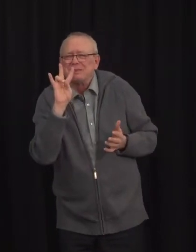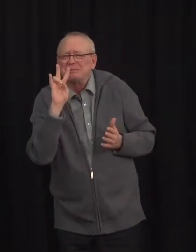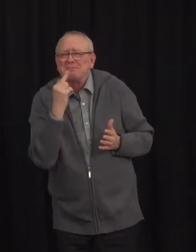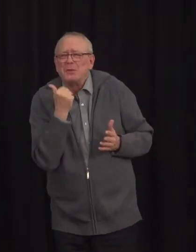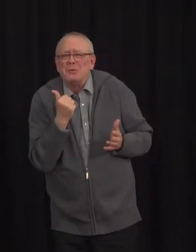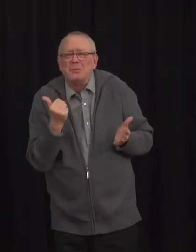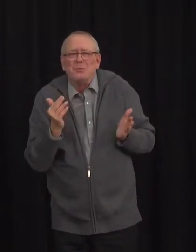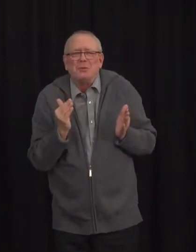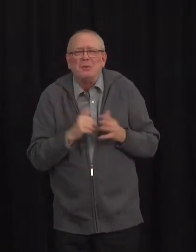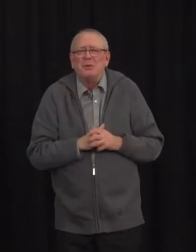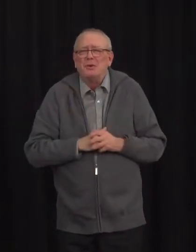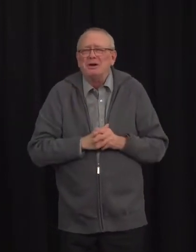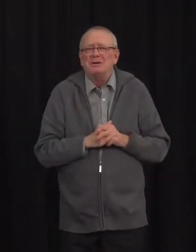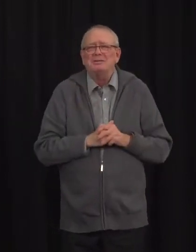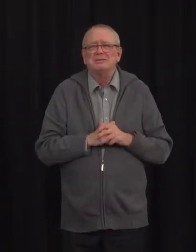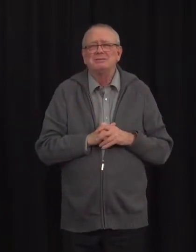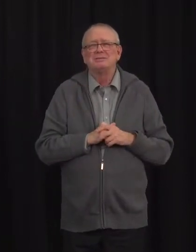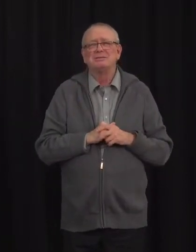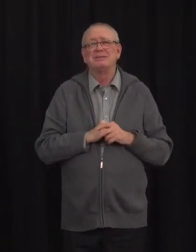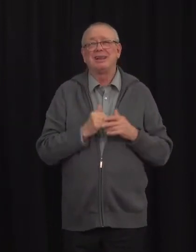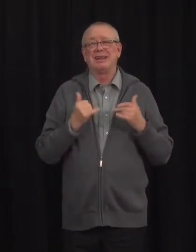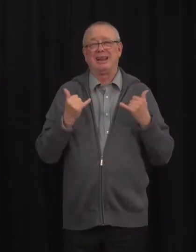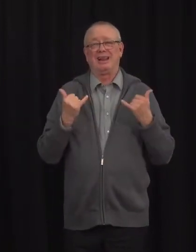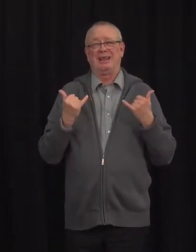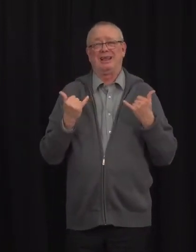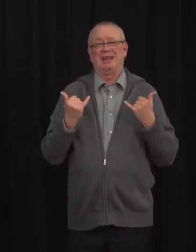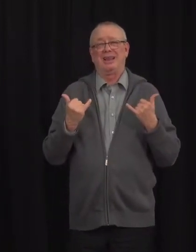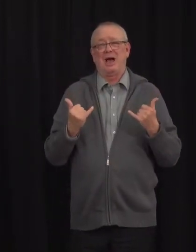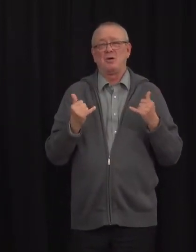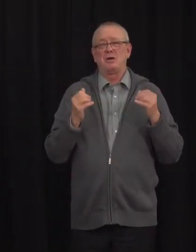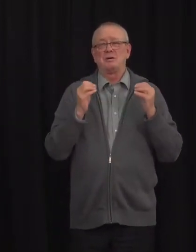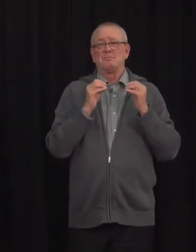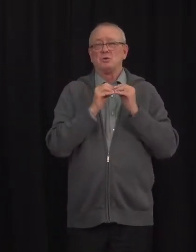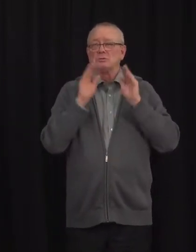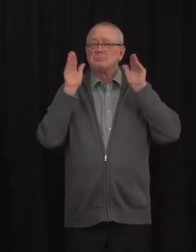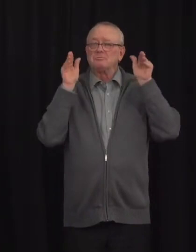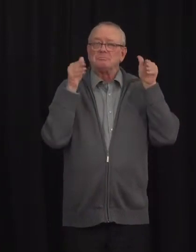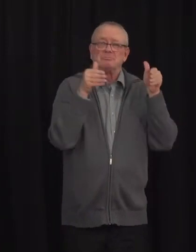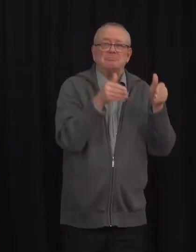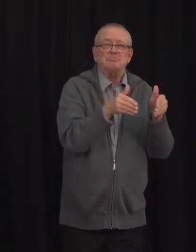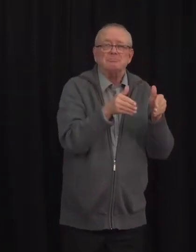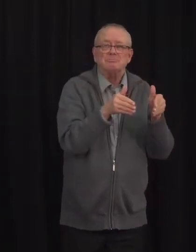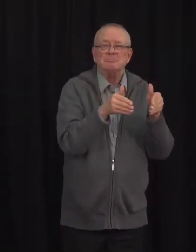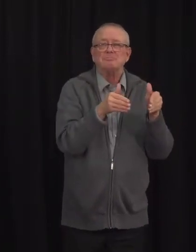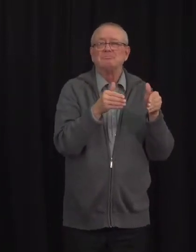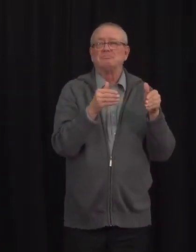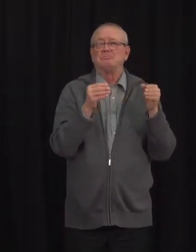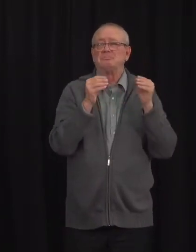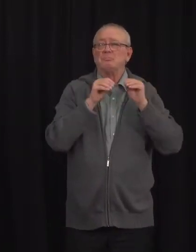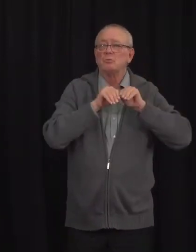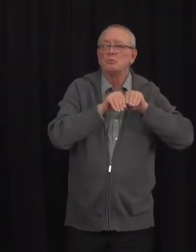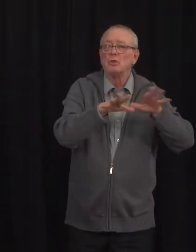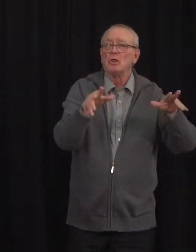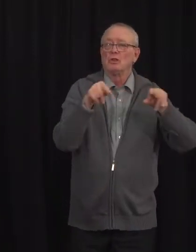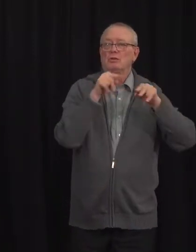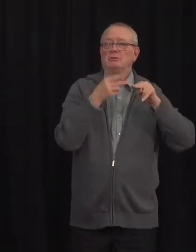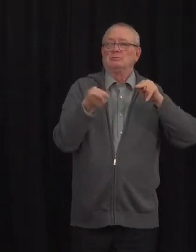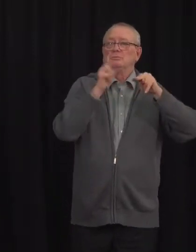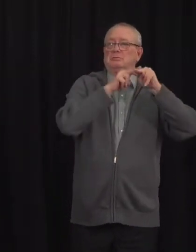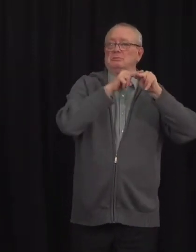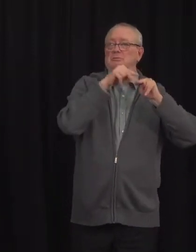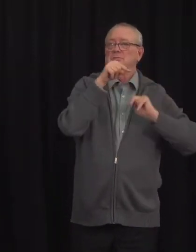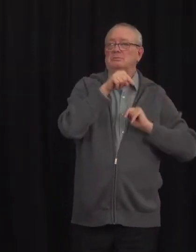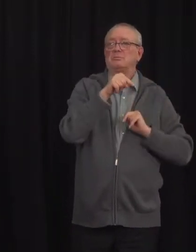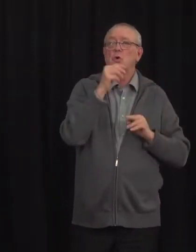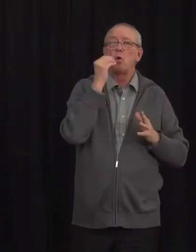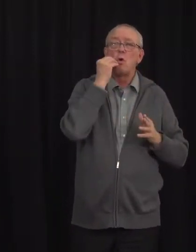So what we're doing today is we're focusing on an area of much more significant transmission in a much less structured environment, which is at